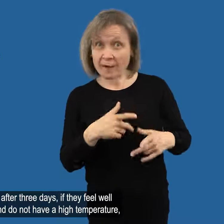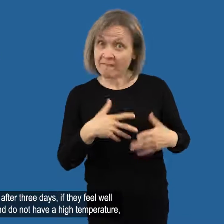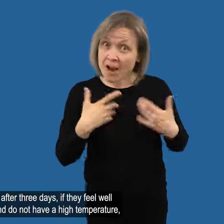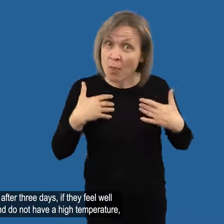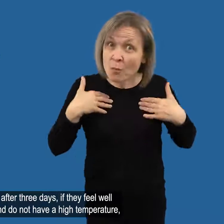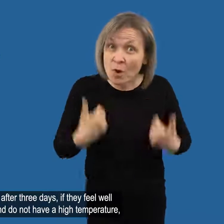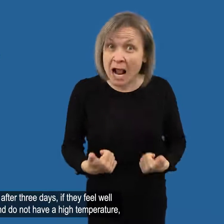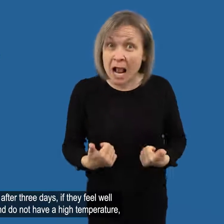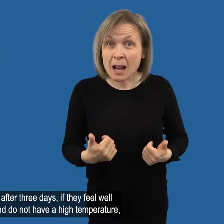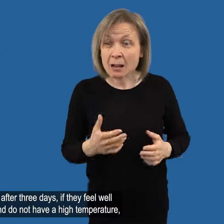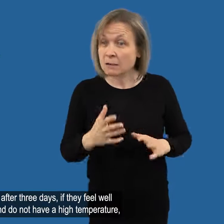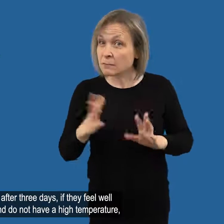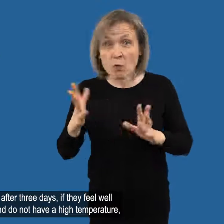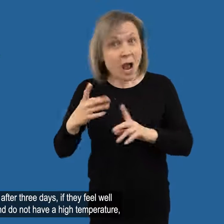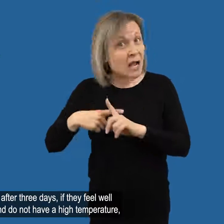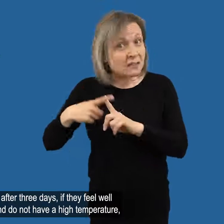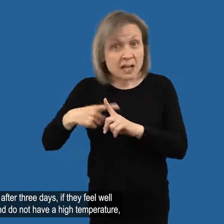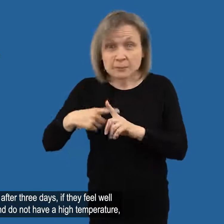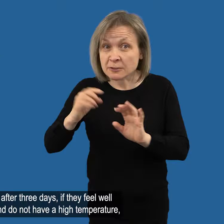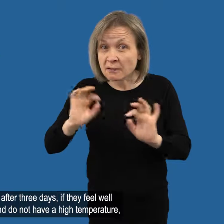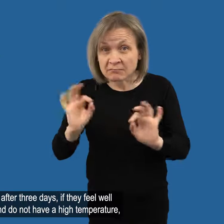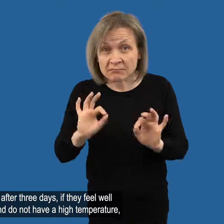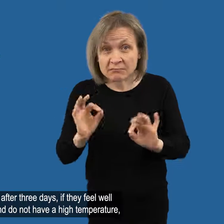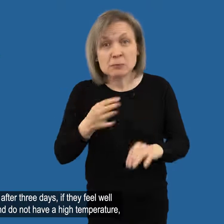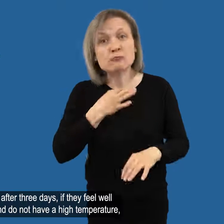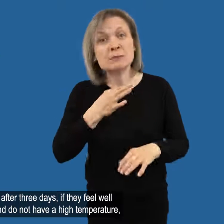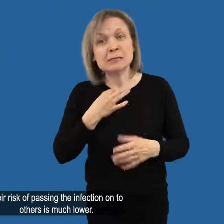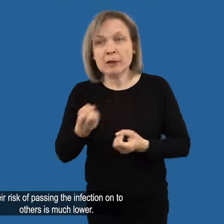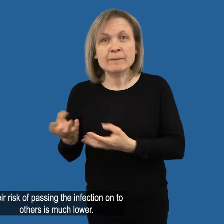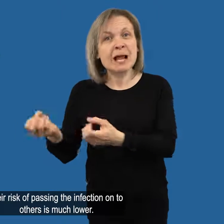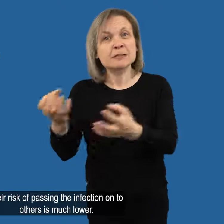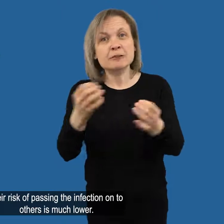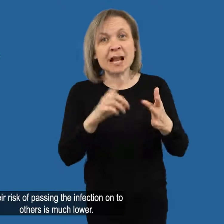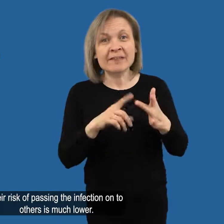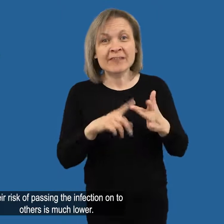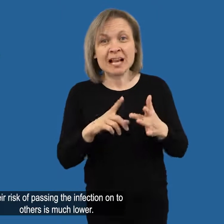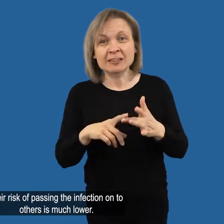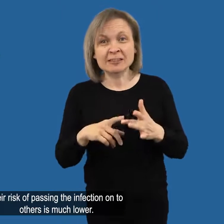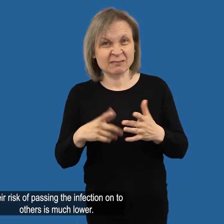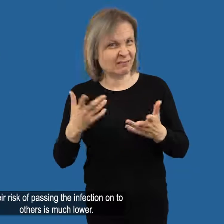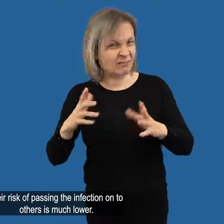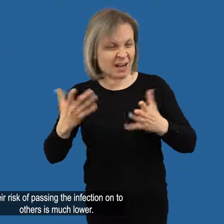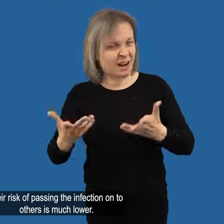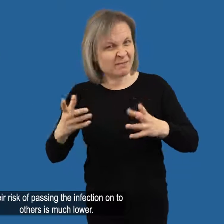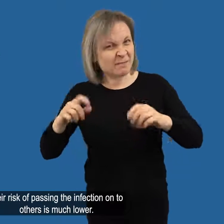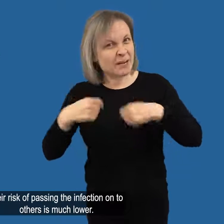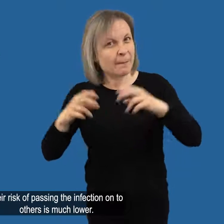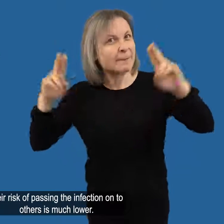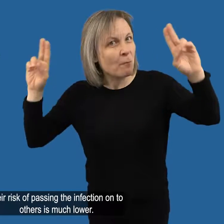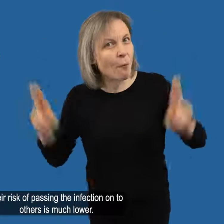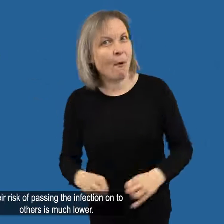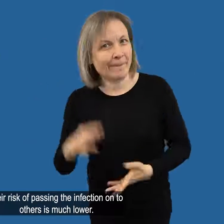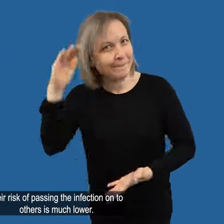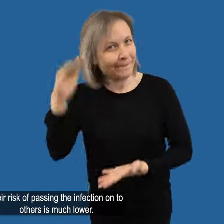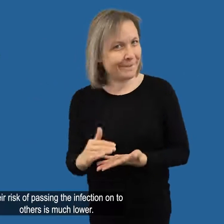After 3 days, if they feel well and do not have a high temperature, the risk of passing the infection on to others is much lower